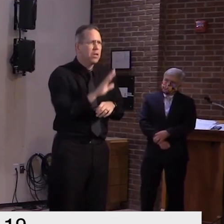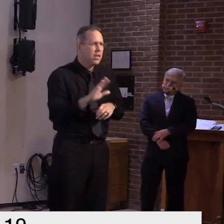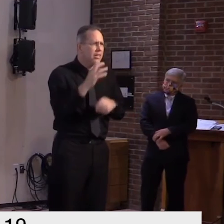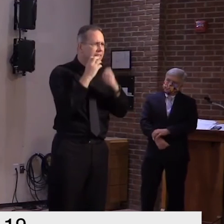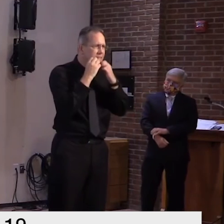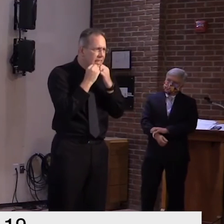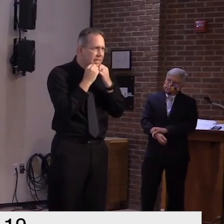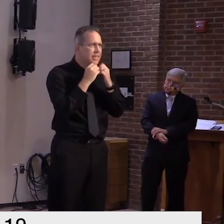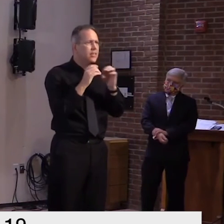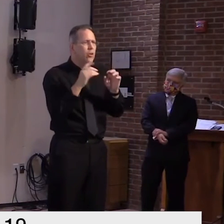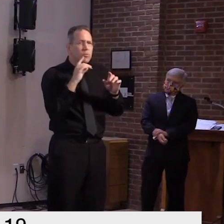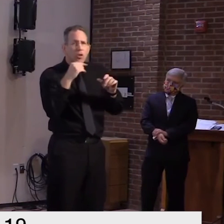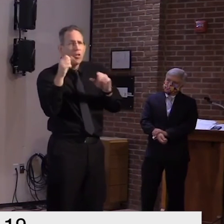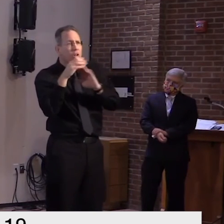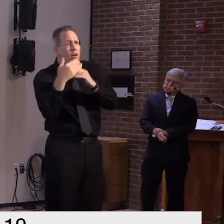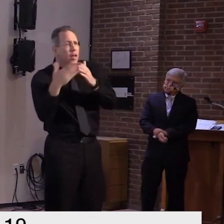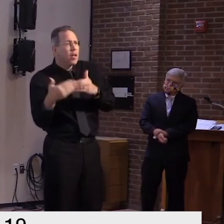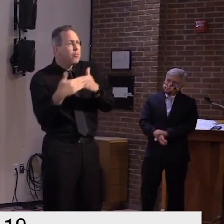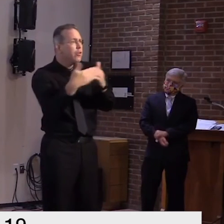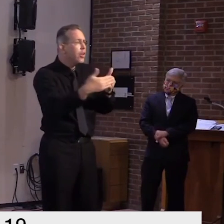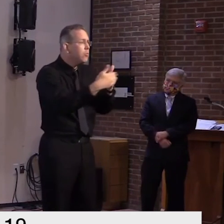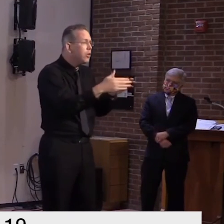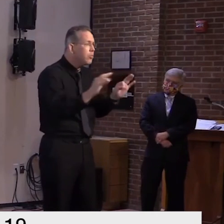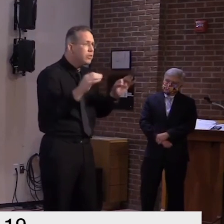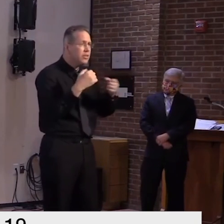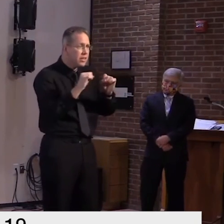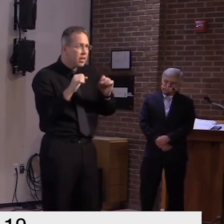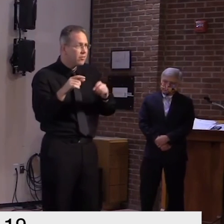amtrak makes any sudden and big moves